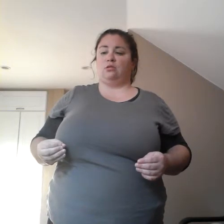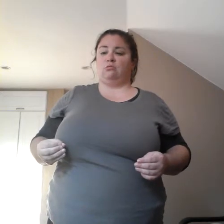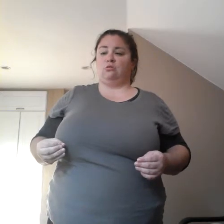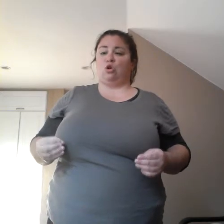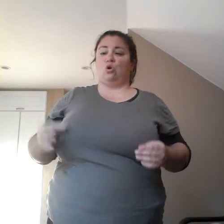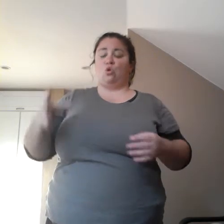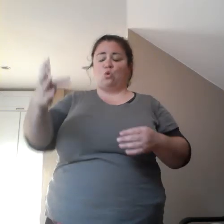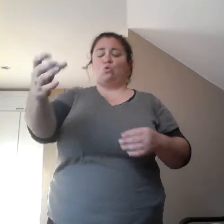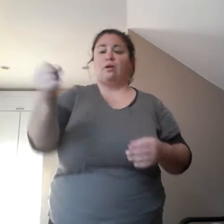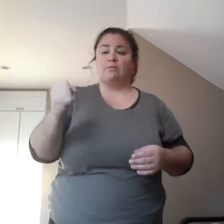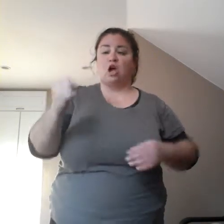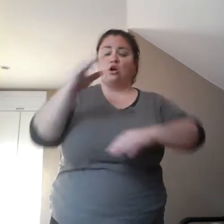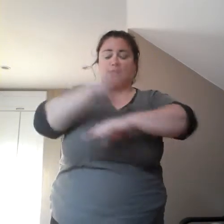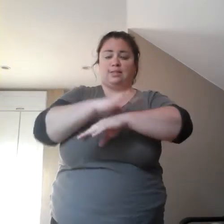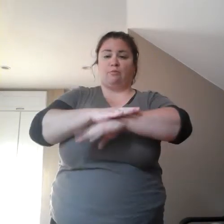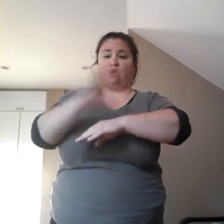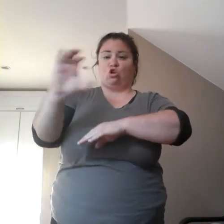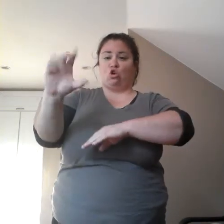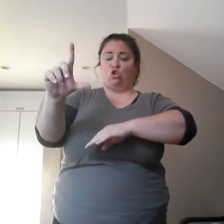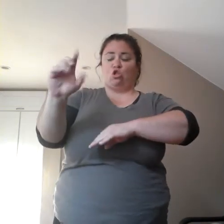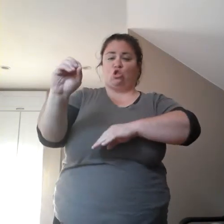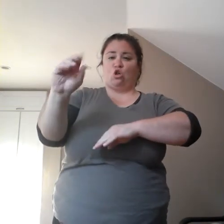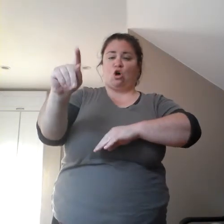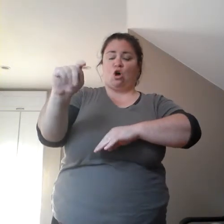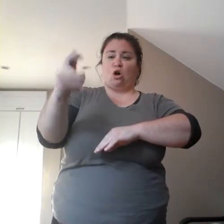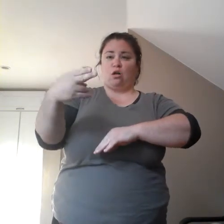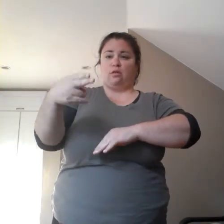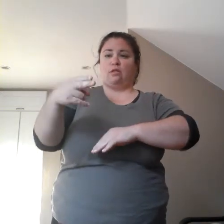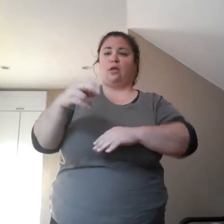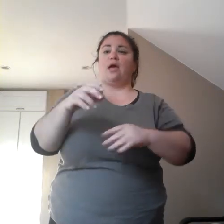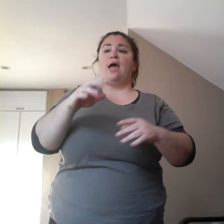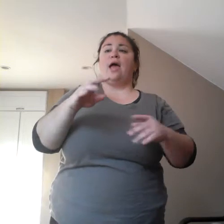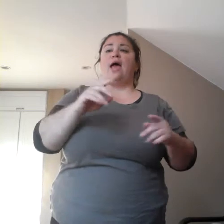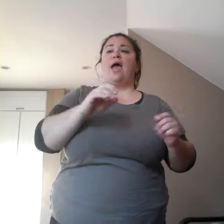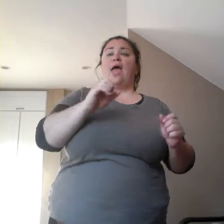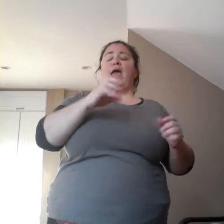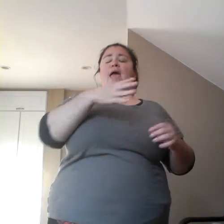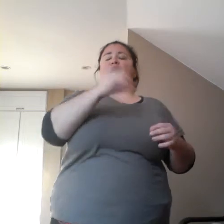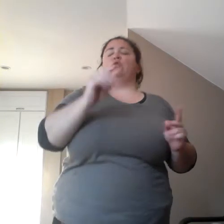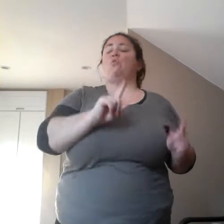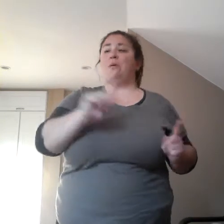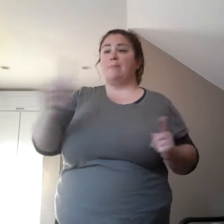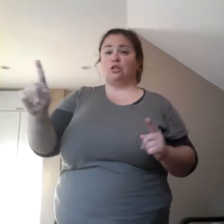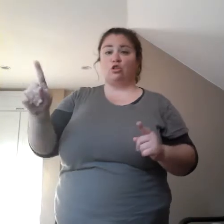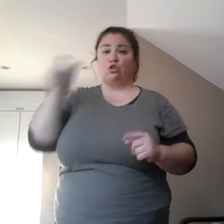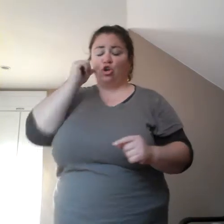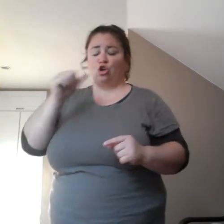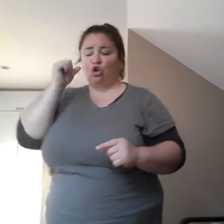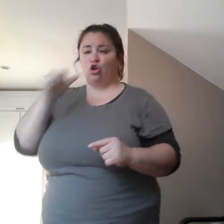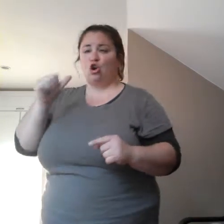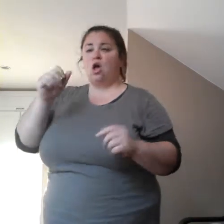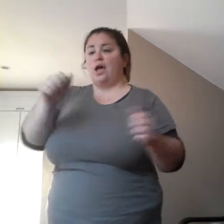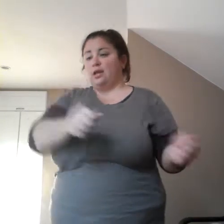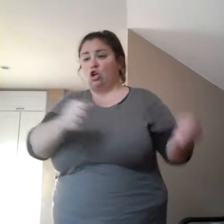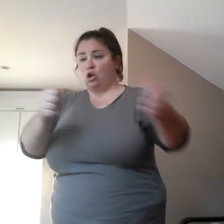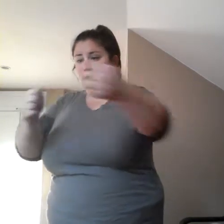And I put the tablecloth on her. And from there, I didn't really know how to proceed.